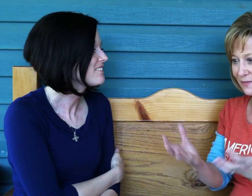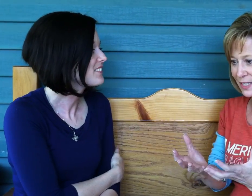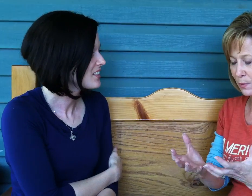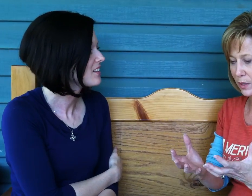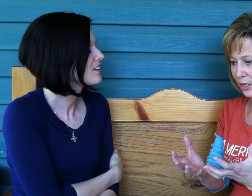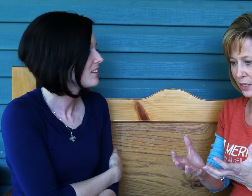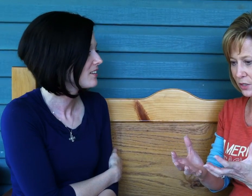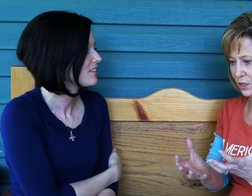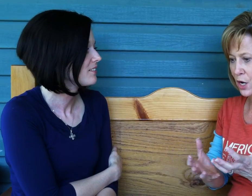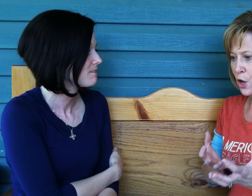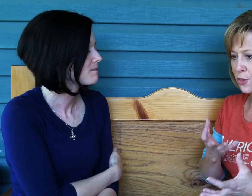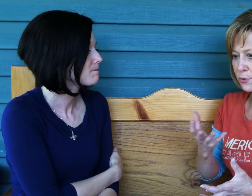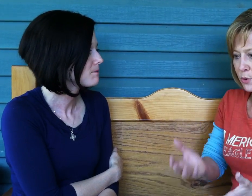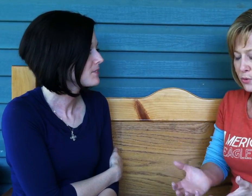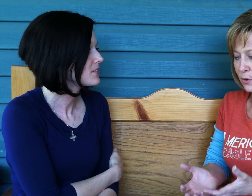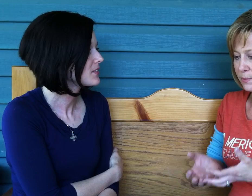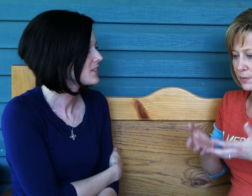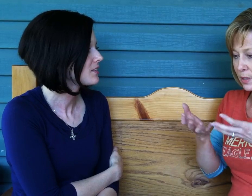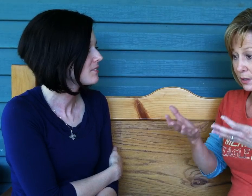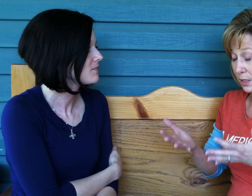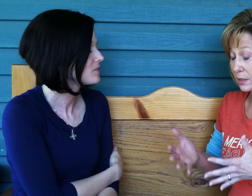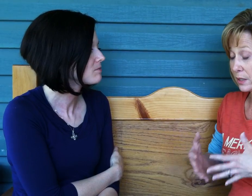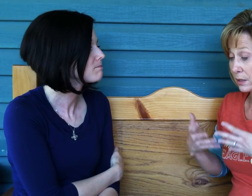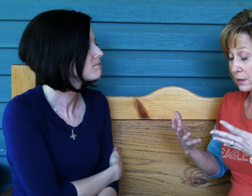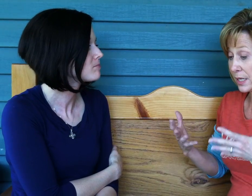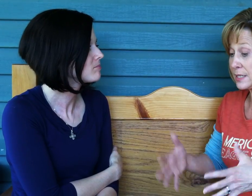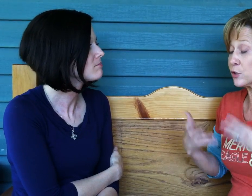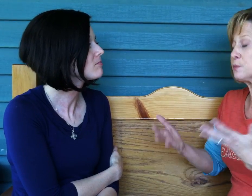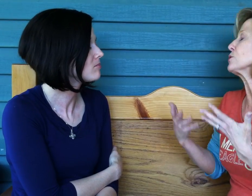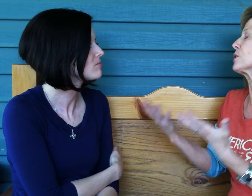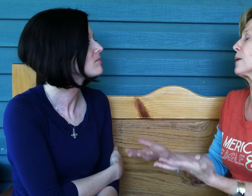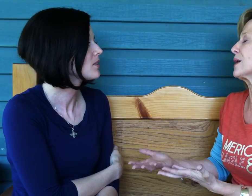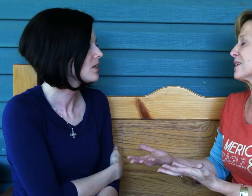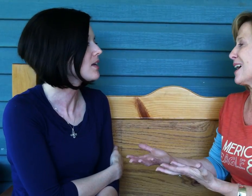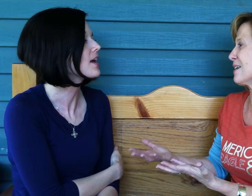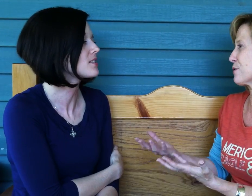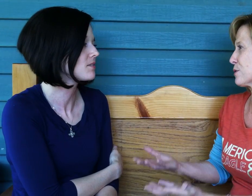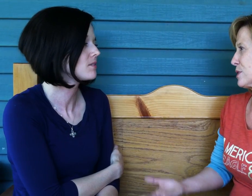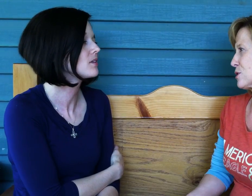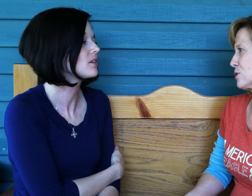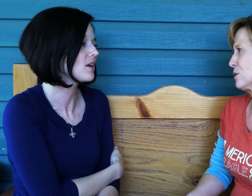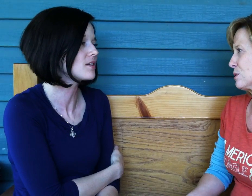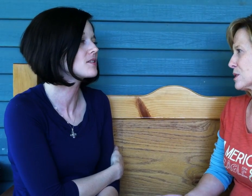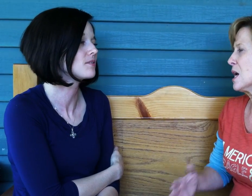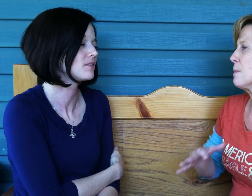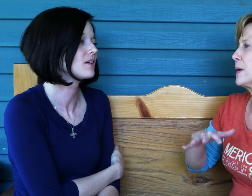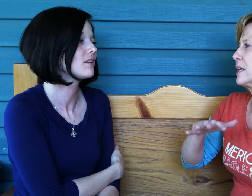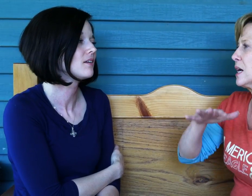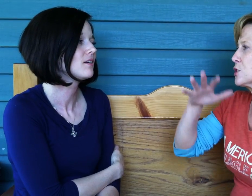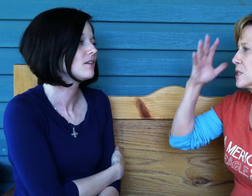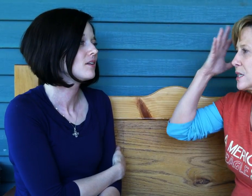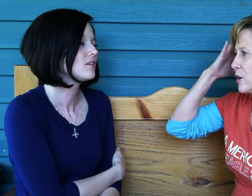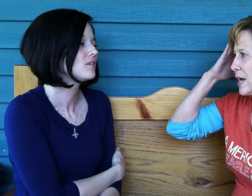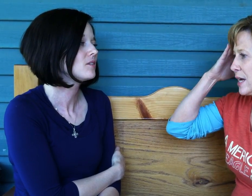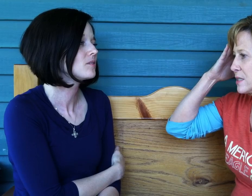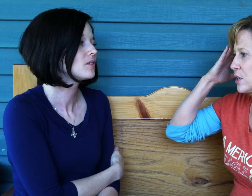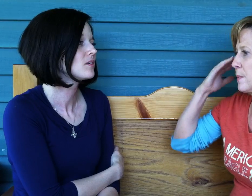invisible character through the, the scriptures are coming alive through these truths, but not just in our heads, they're coming